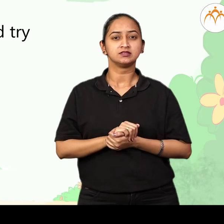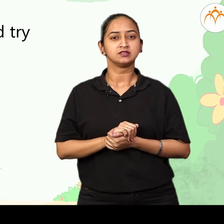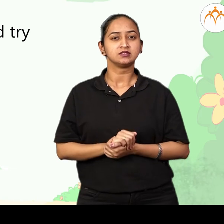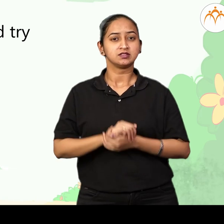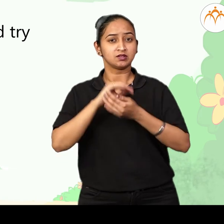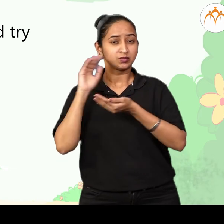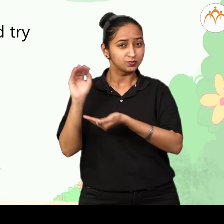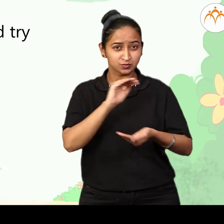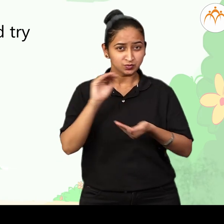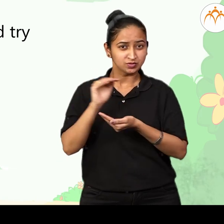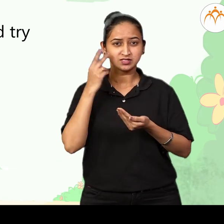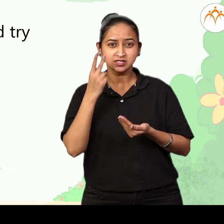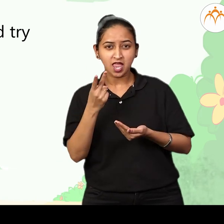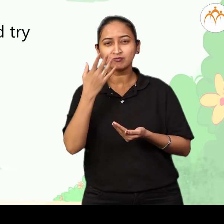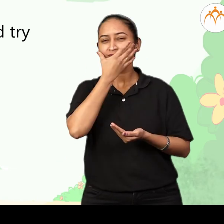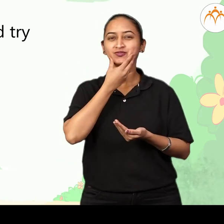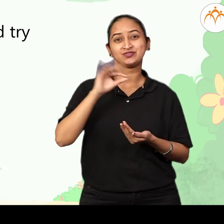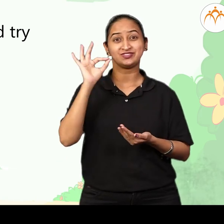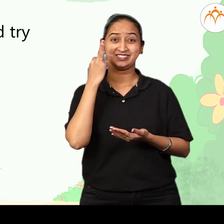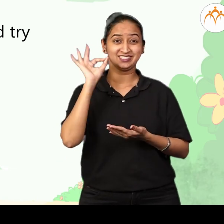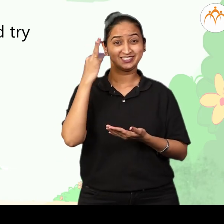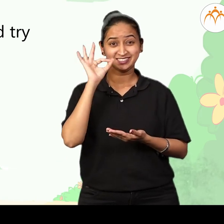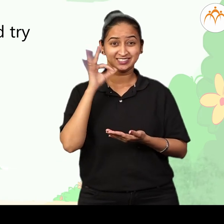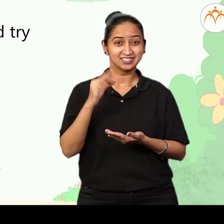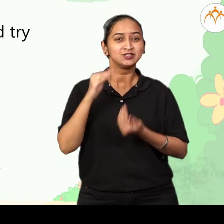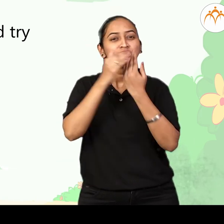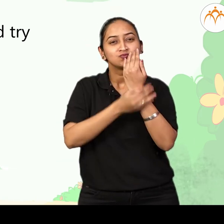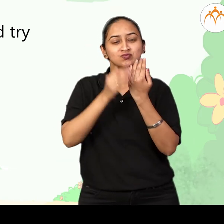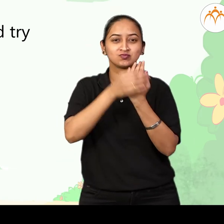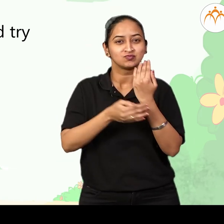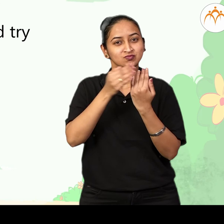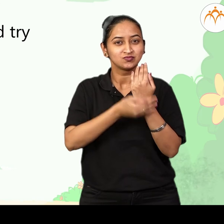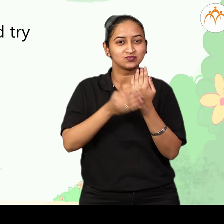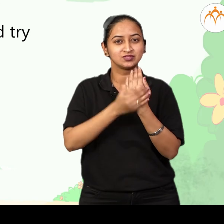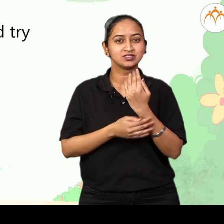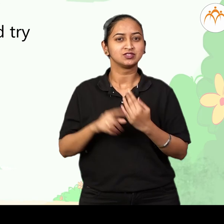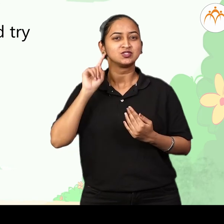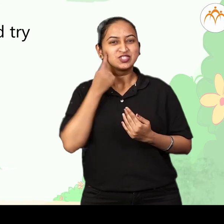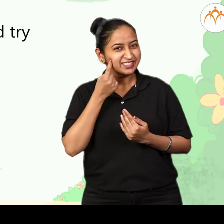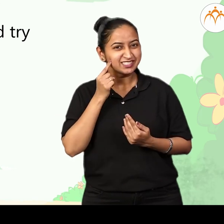doll. So cute and small. Smiling so happily. I love her dearly.